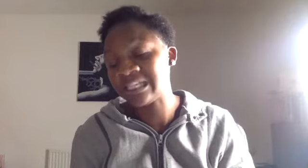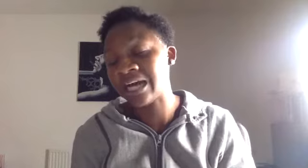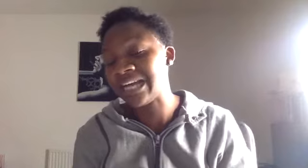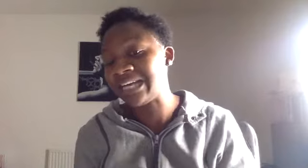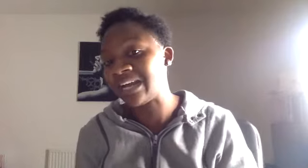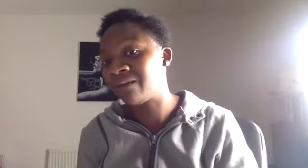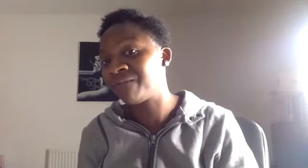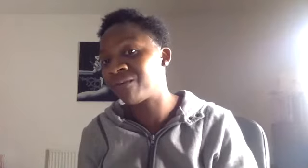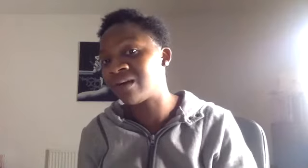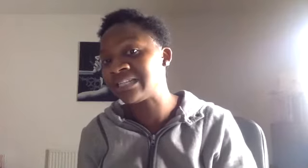I take it for granted?